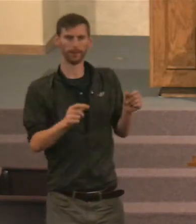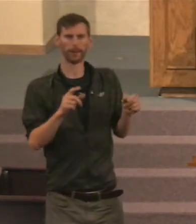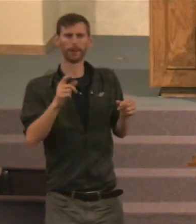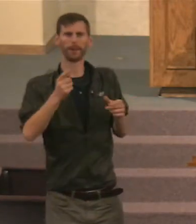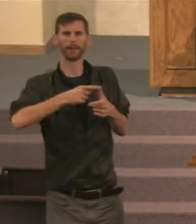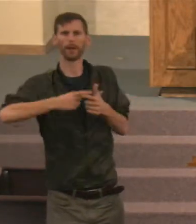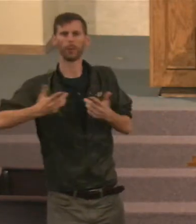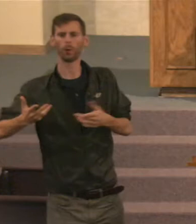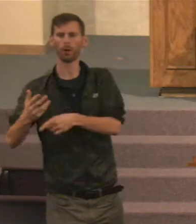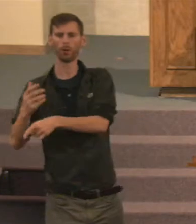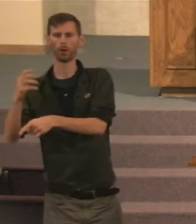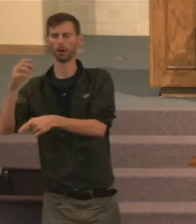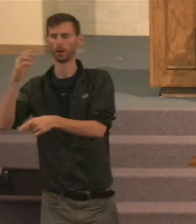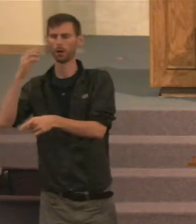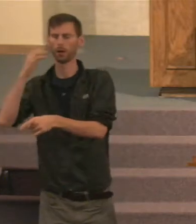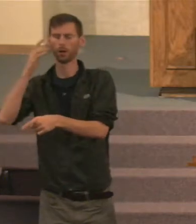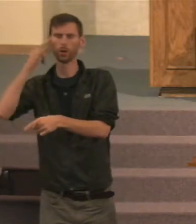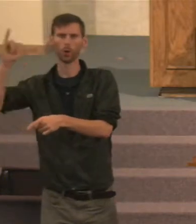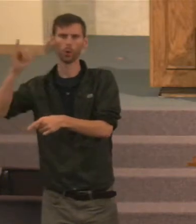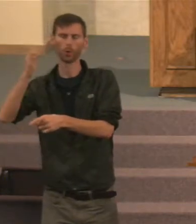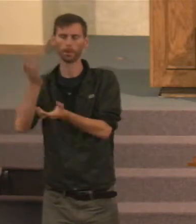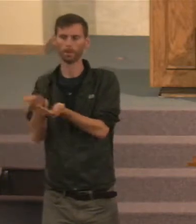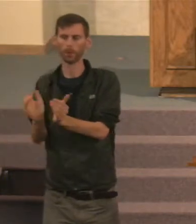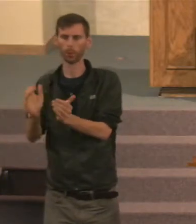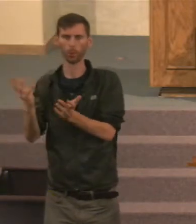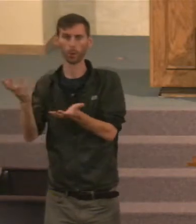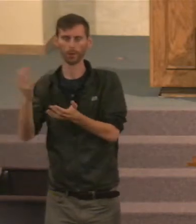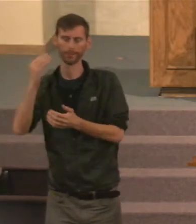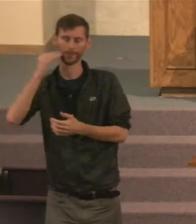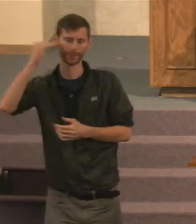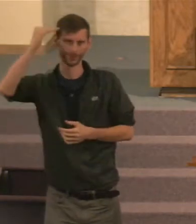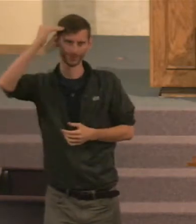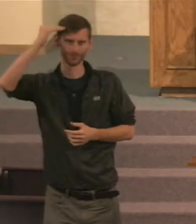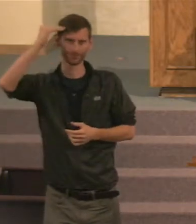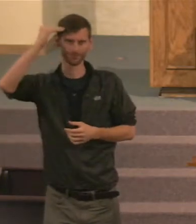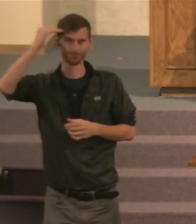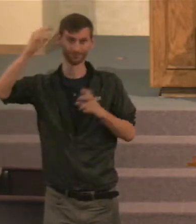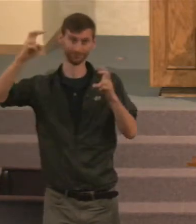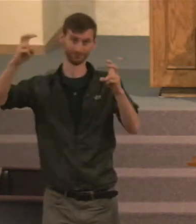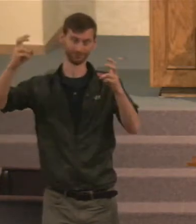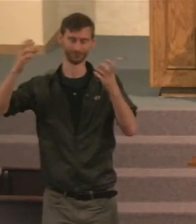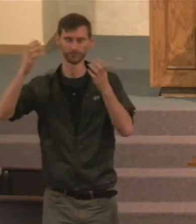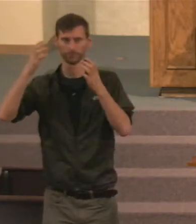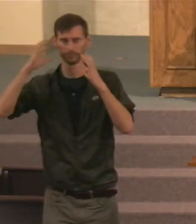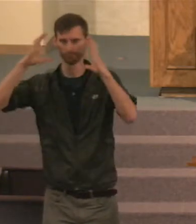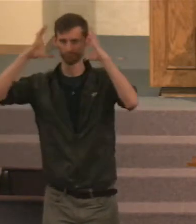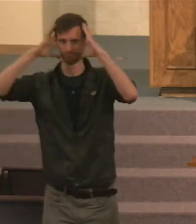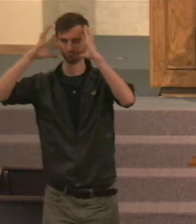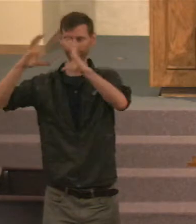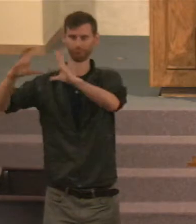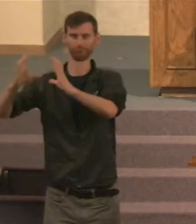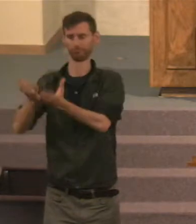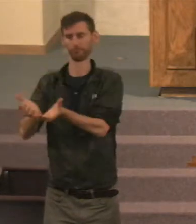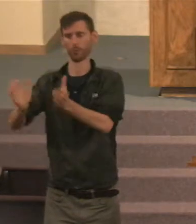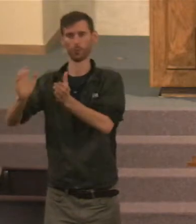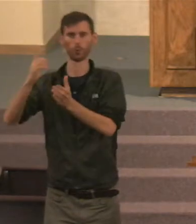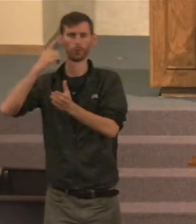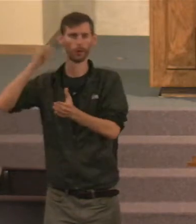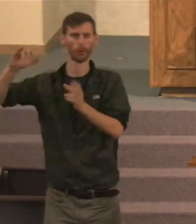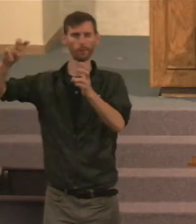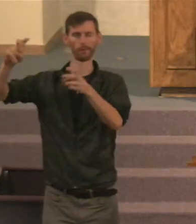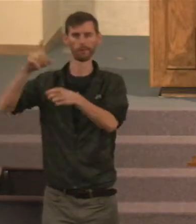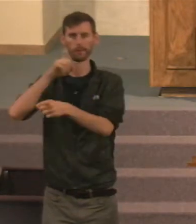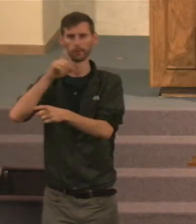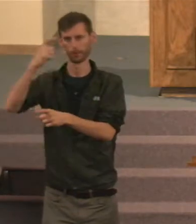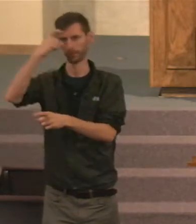The head, where the brain is, That controls our thoughts and our emotions and our actions. It controls the body.